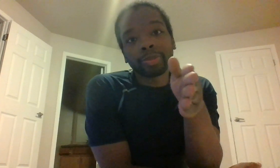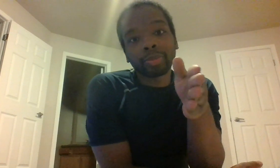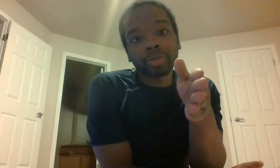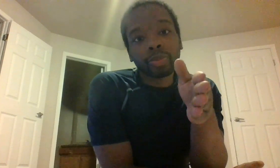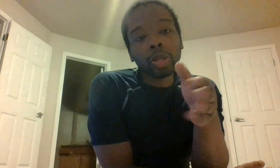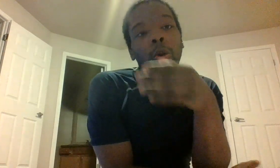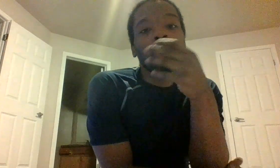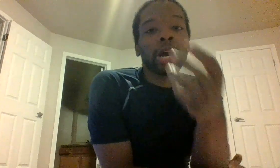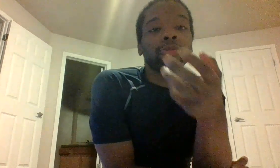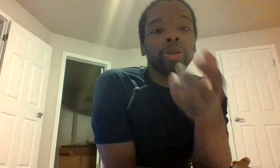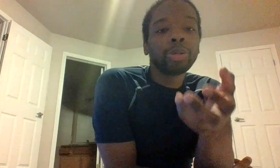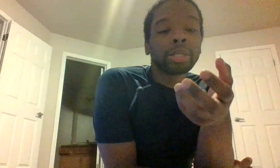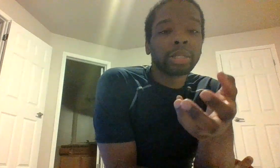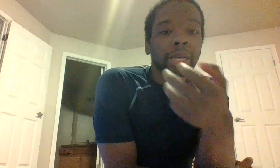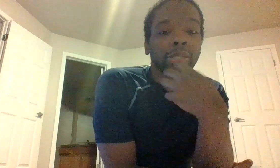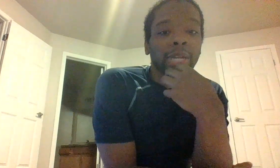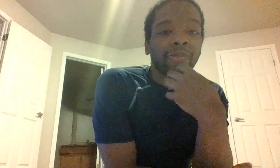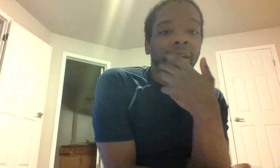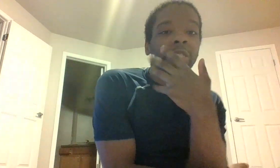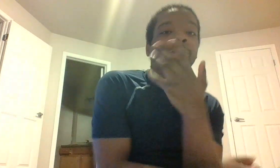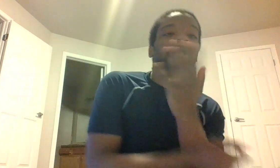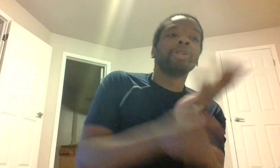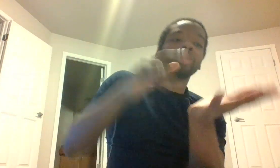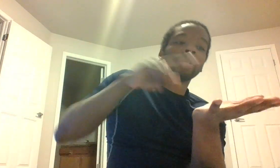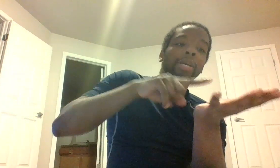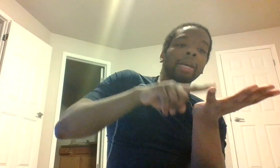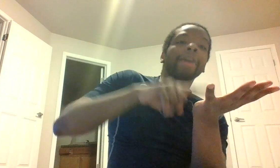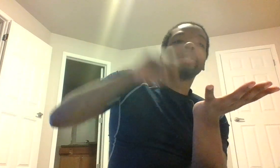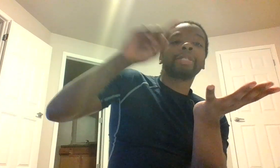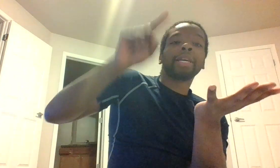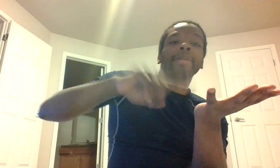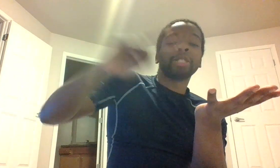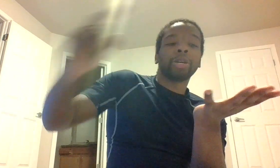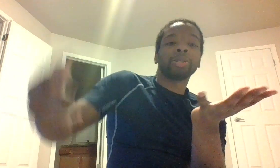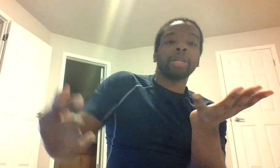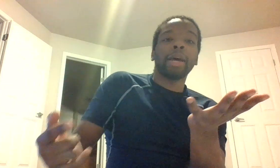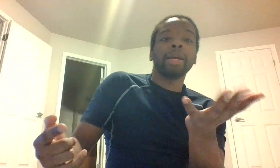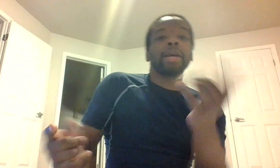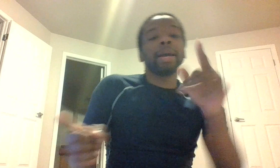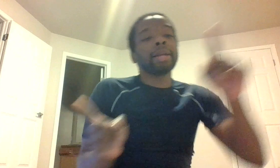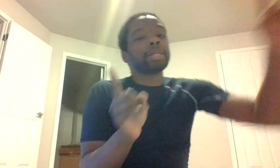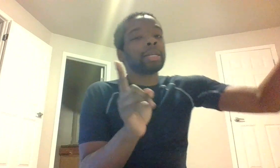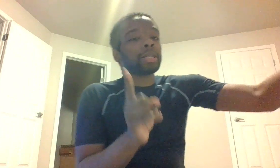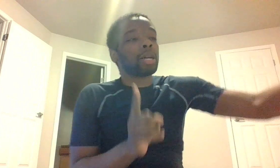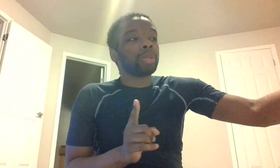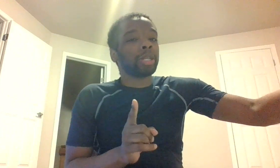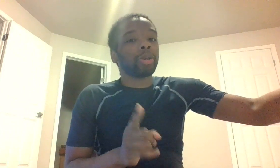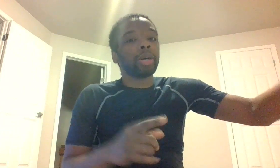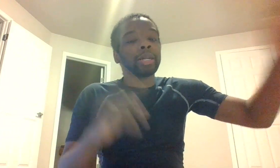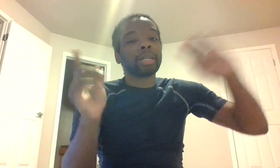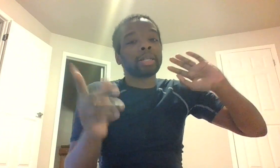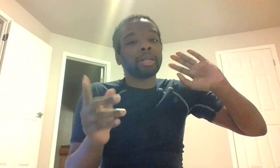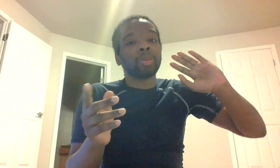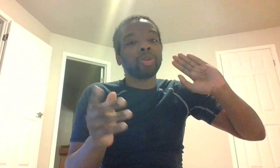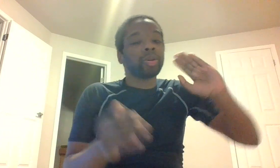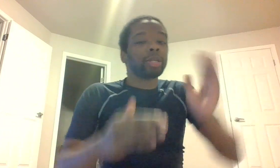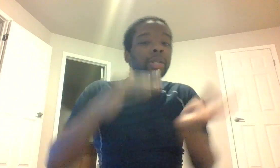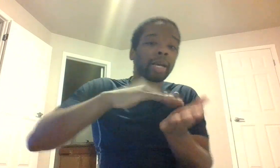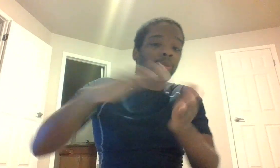the whatever you're using to get some navigation materials it sends materials to that and it sends another material and it sends another material there's x